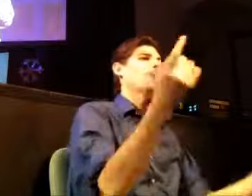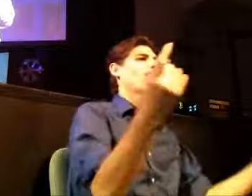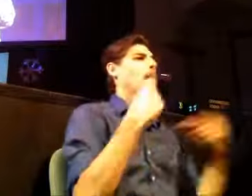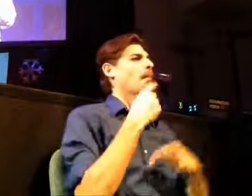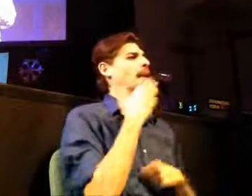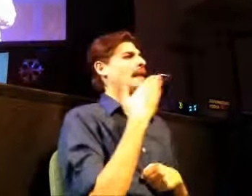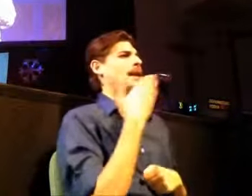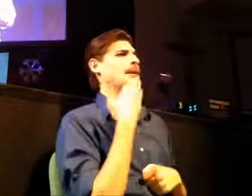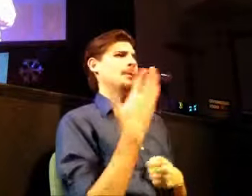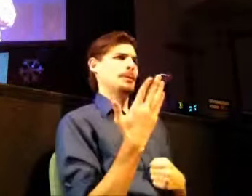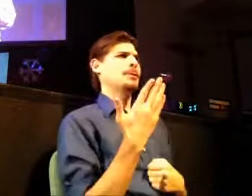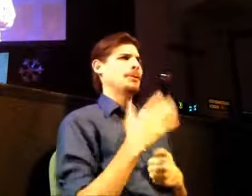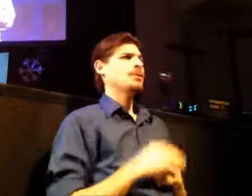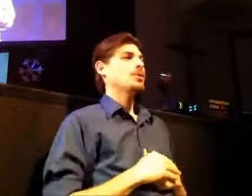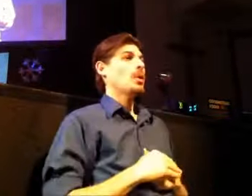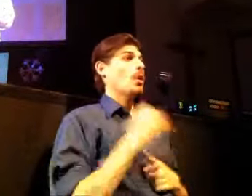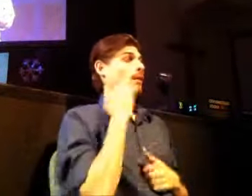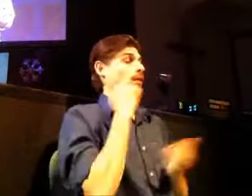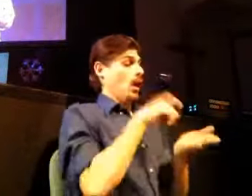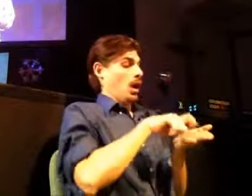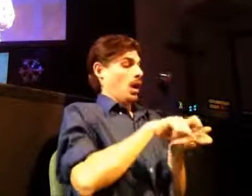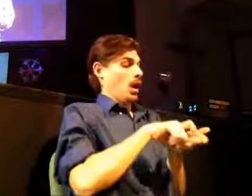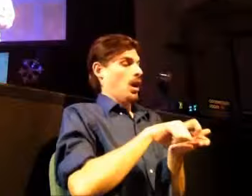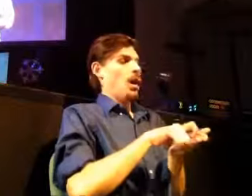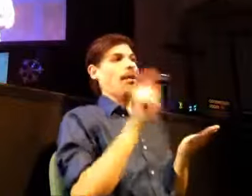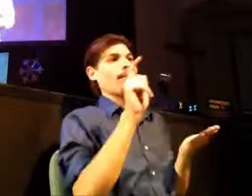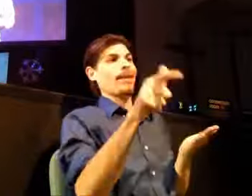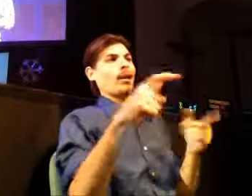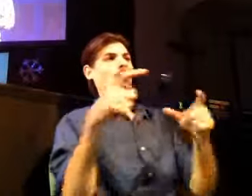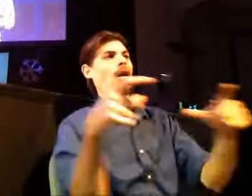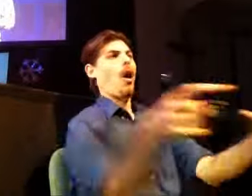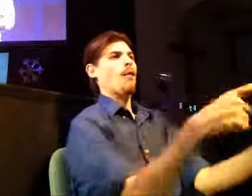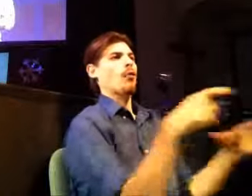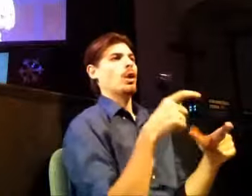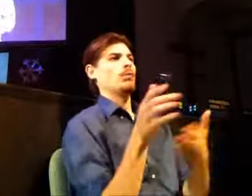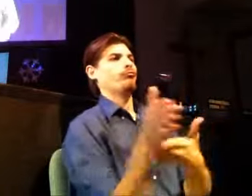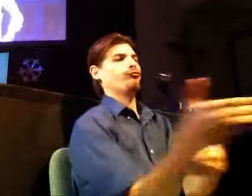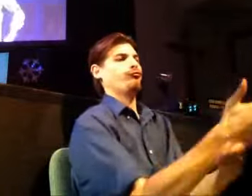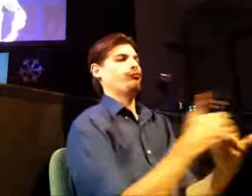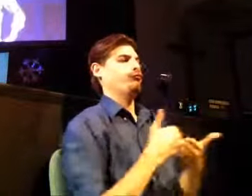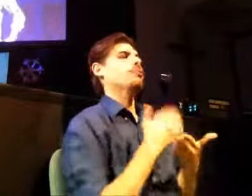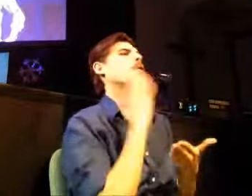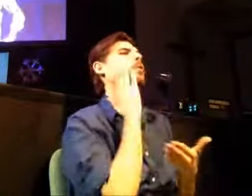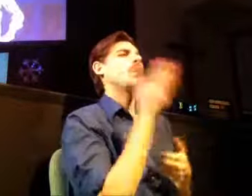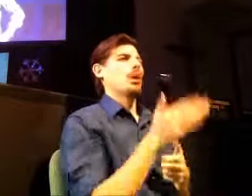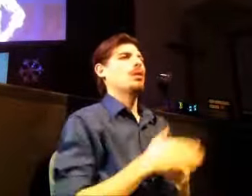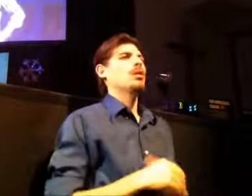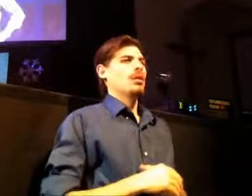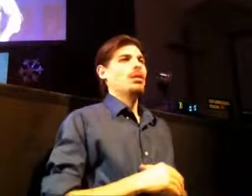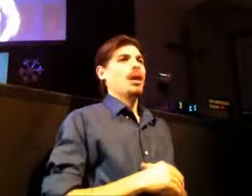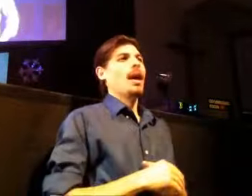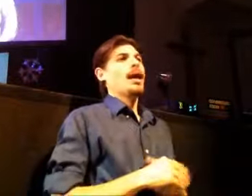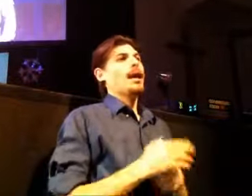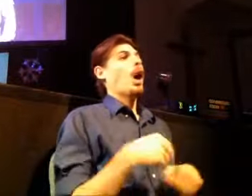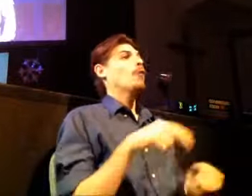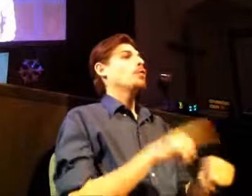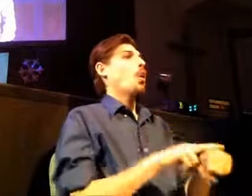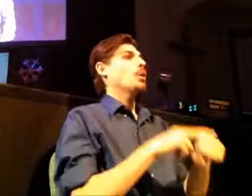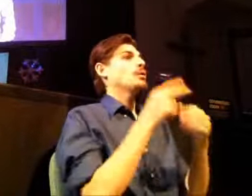filling that out you can drop it in the offering plate here in a moment and of course next week we start our new